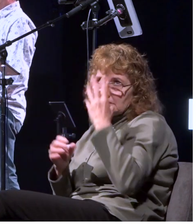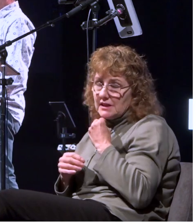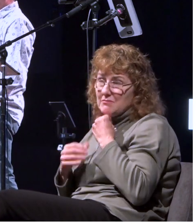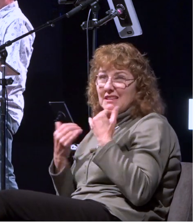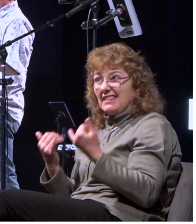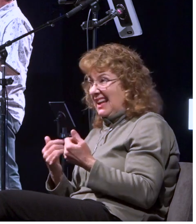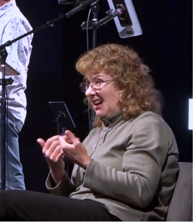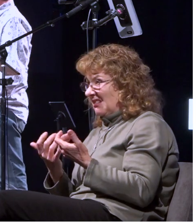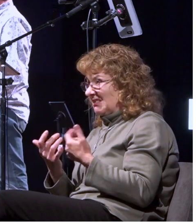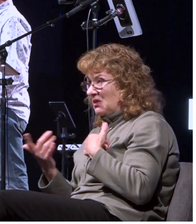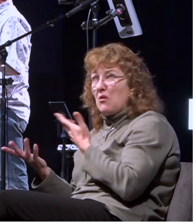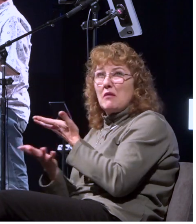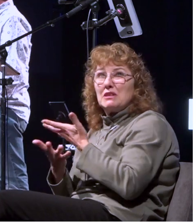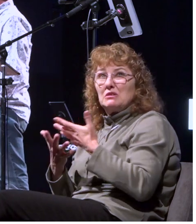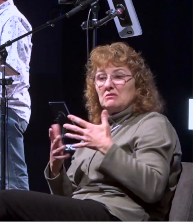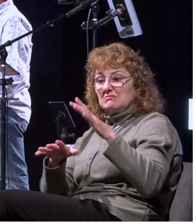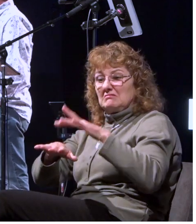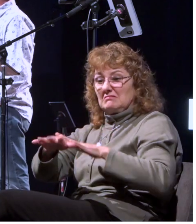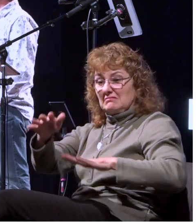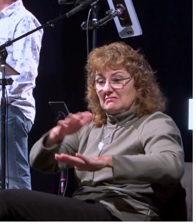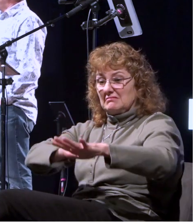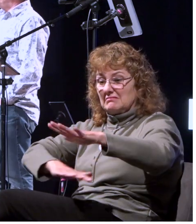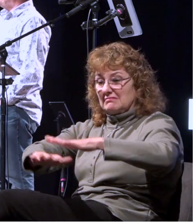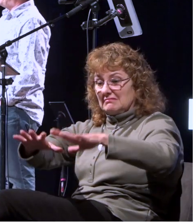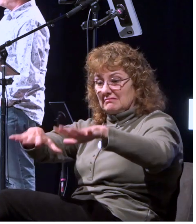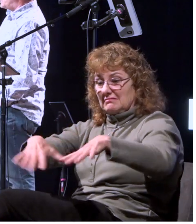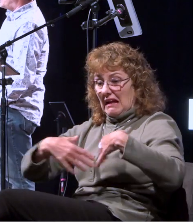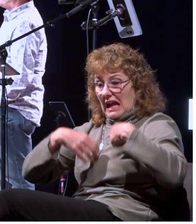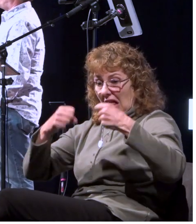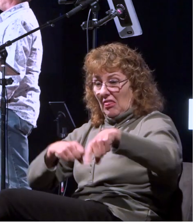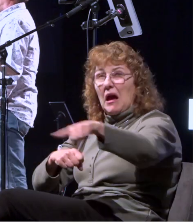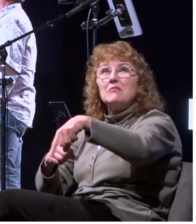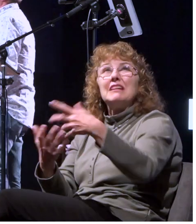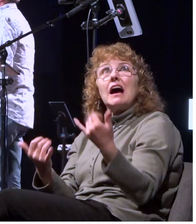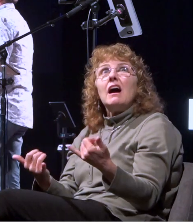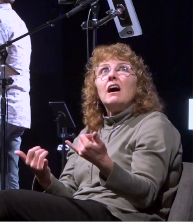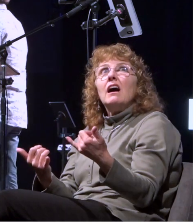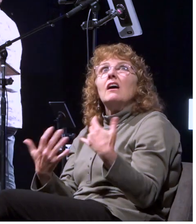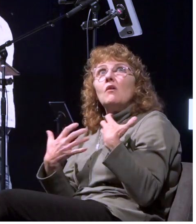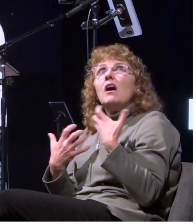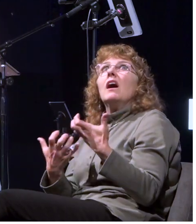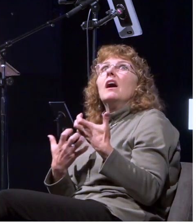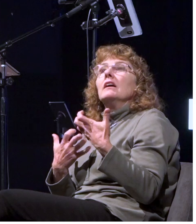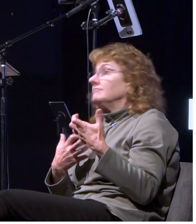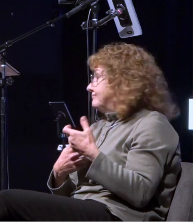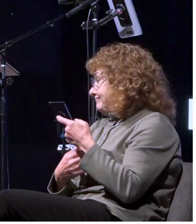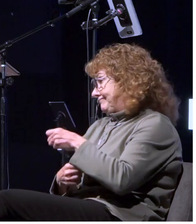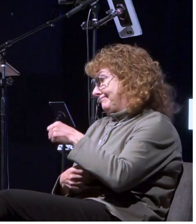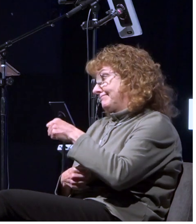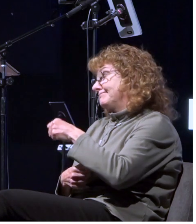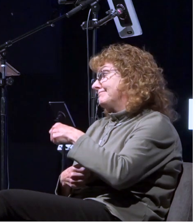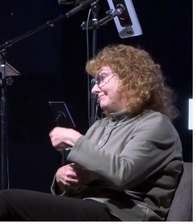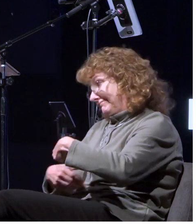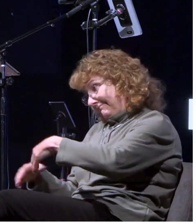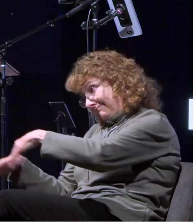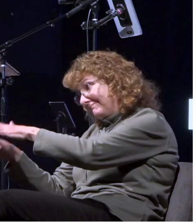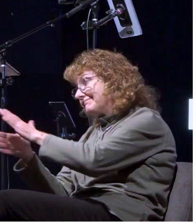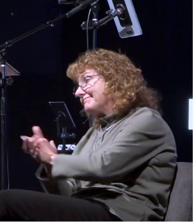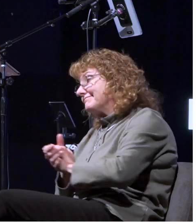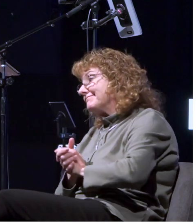heal people too yeah because you're a distributor and god's doing a work father